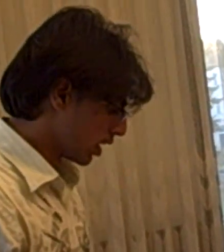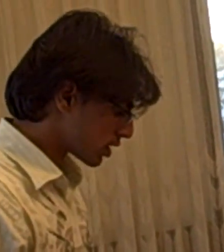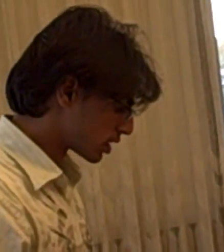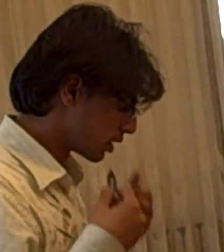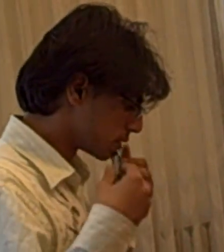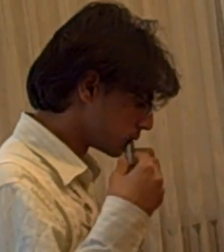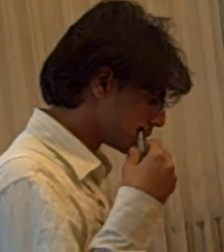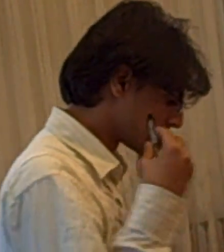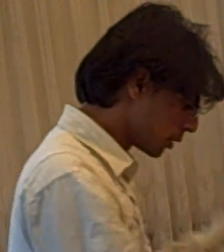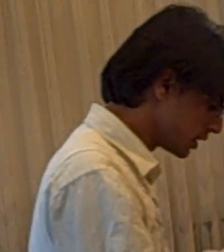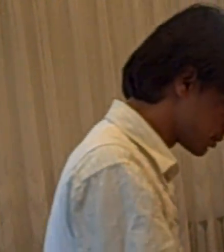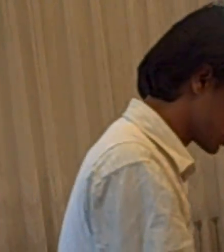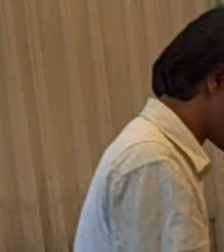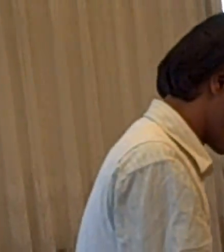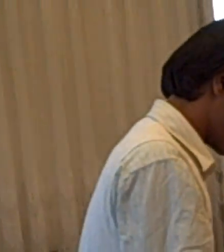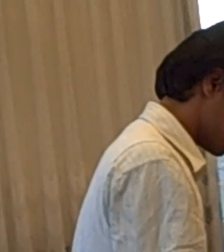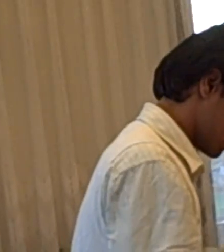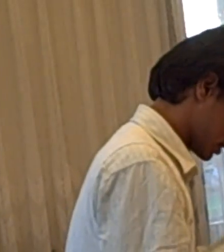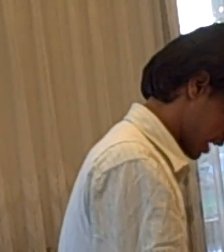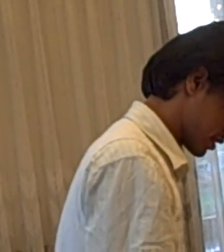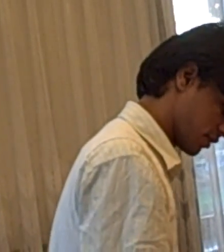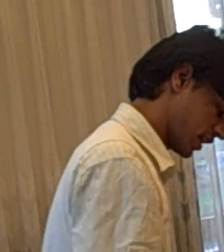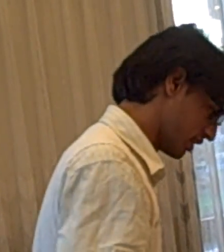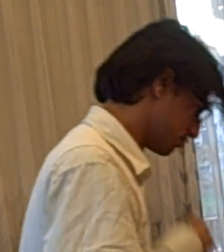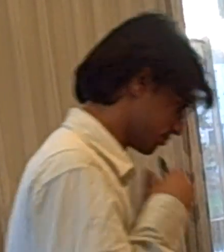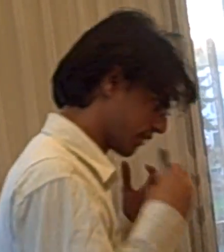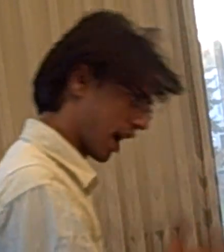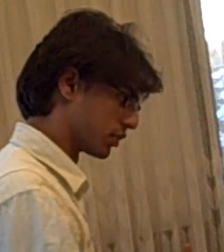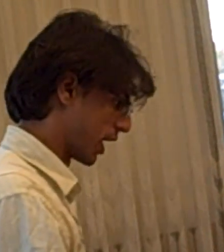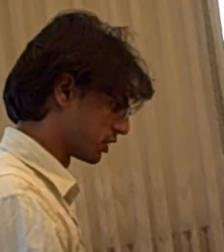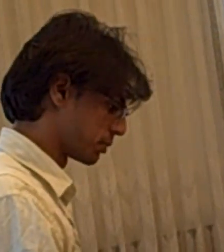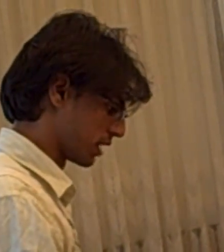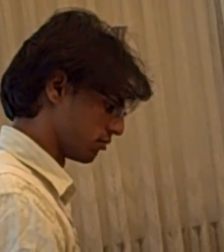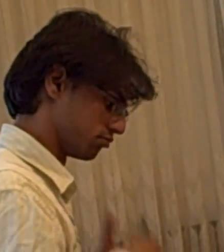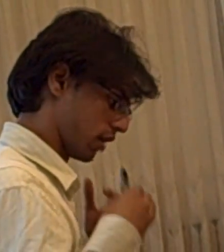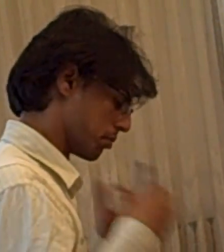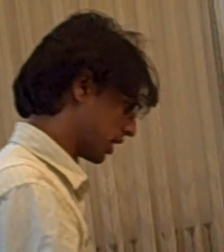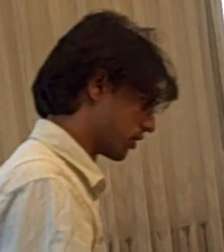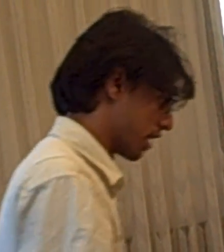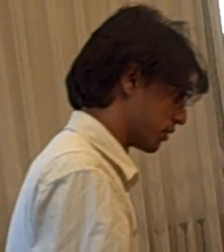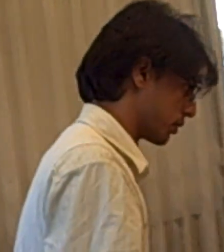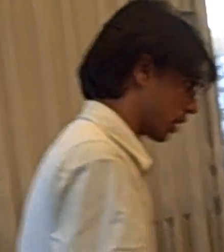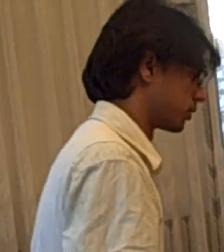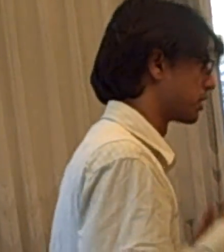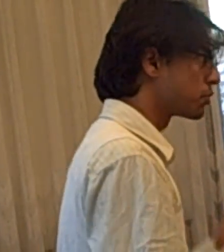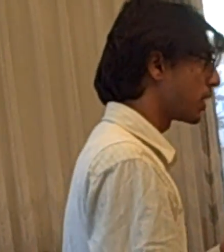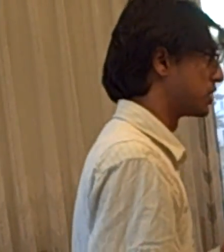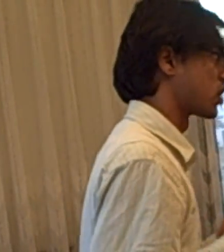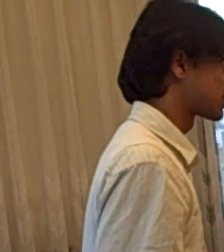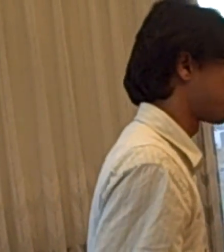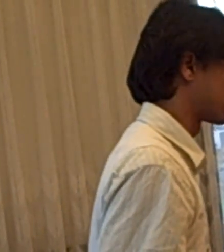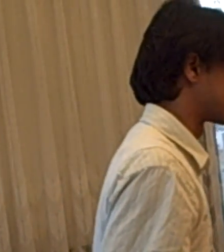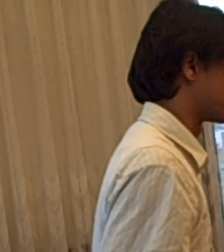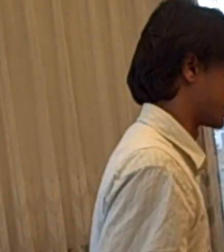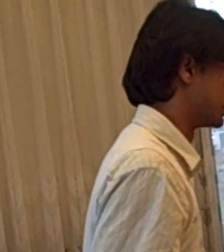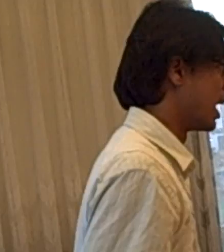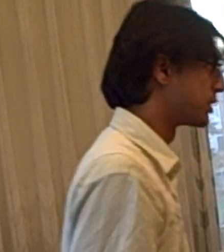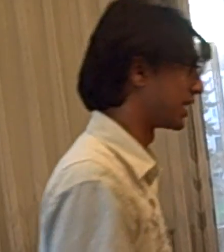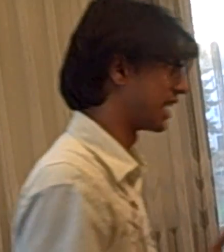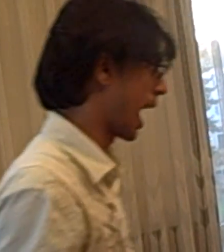So, when the opening speaker says that we have the right to spend our money wherever we want, they don't really justify this right as being an